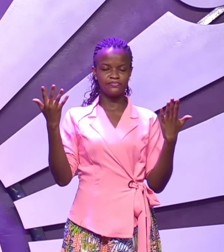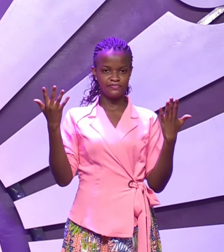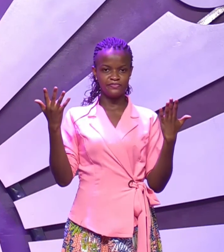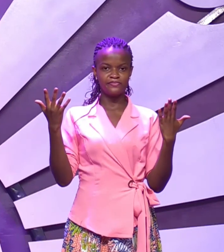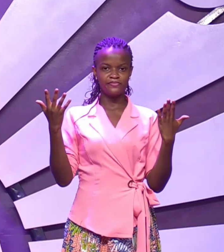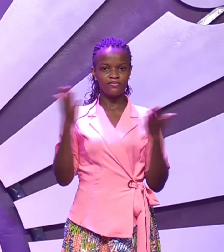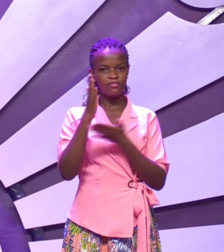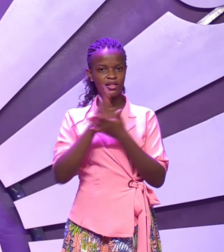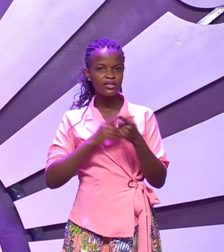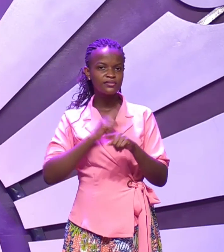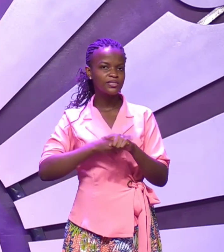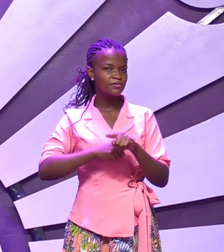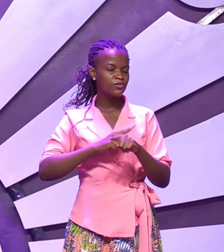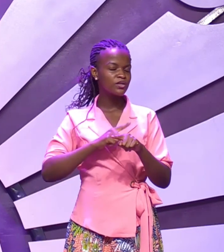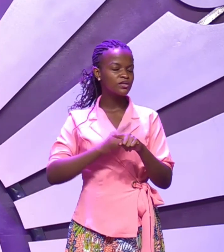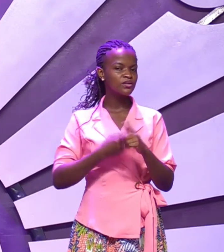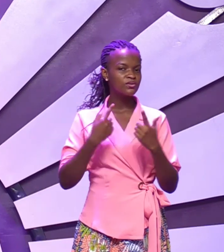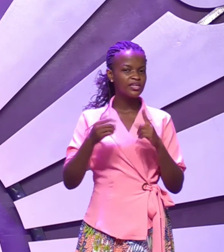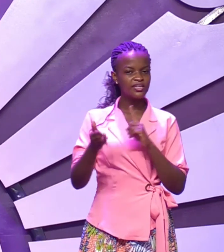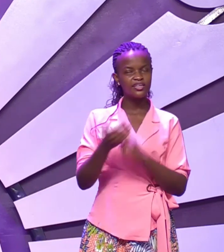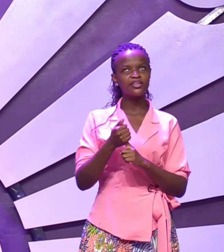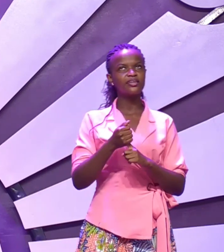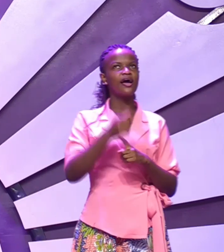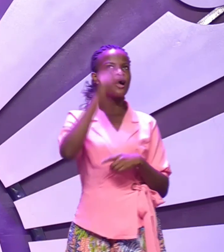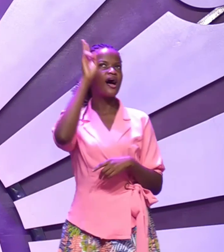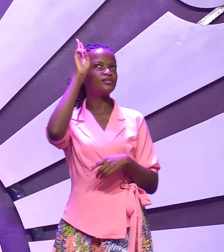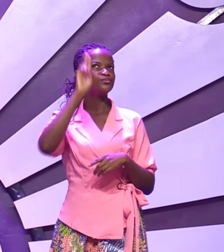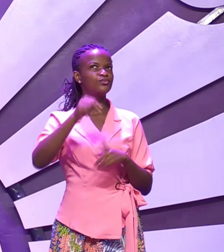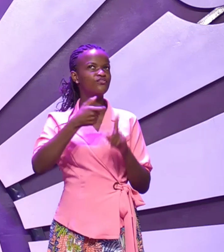amina sometimes when we get a know from God